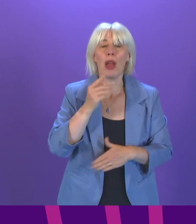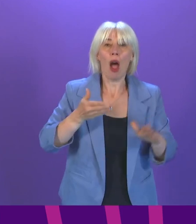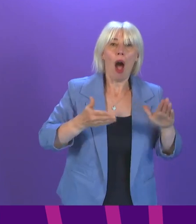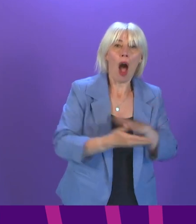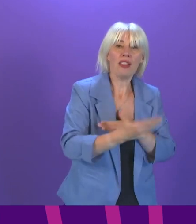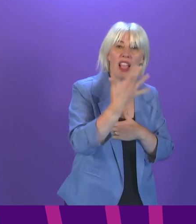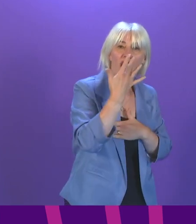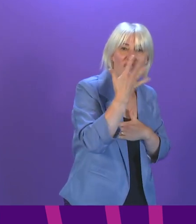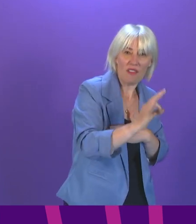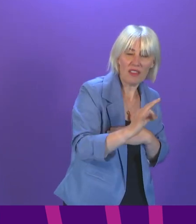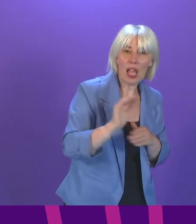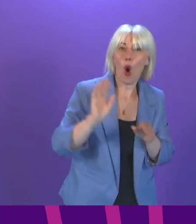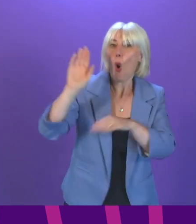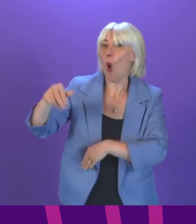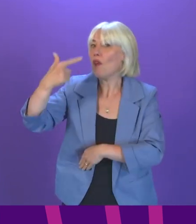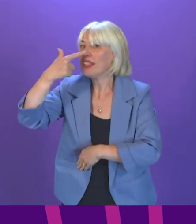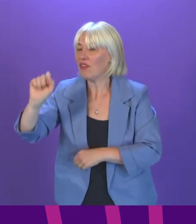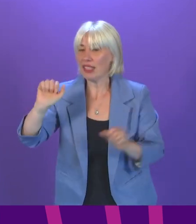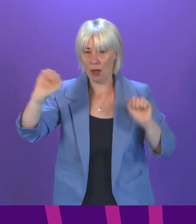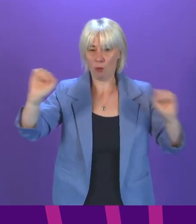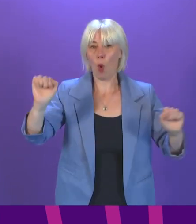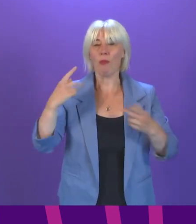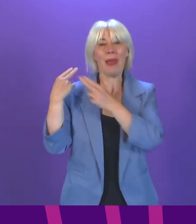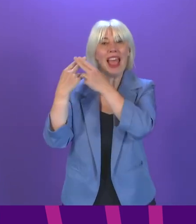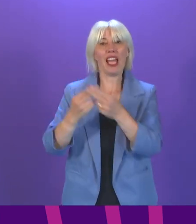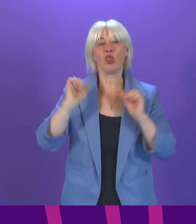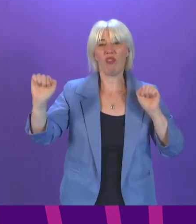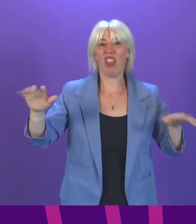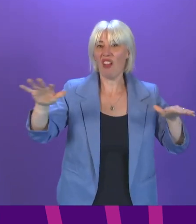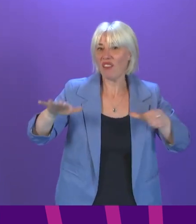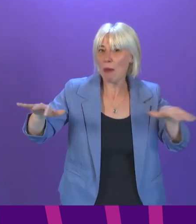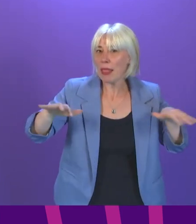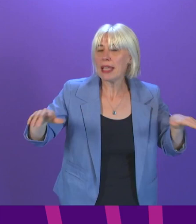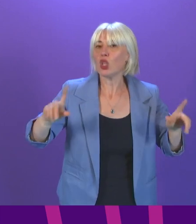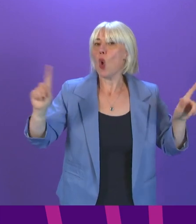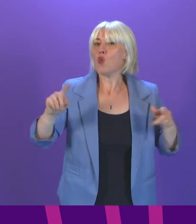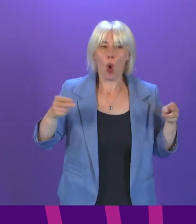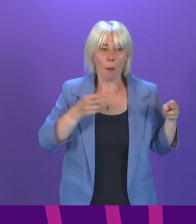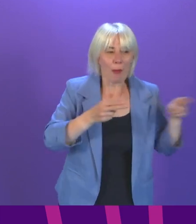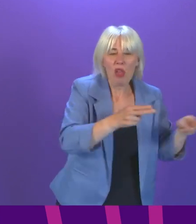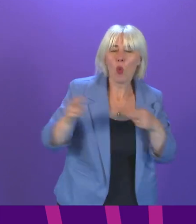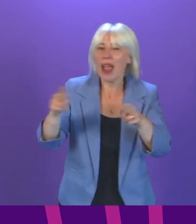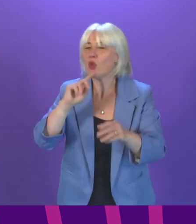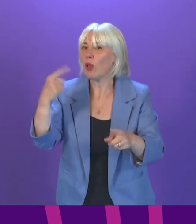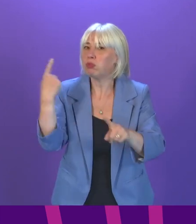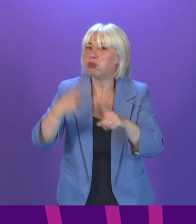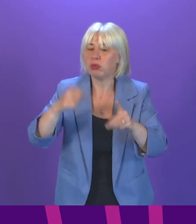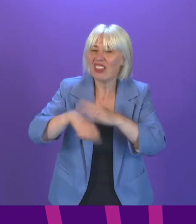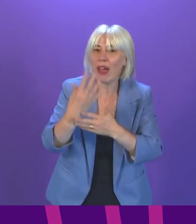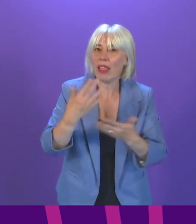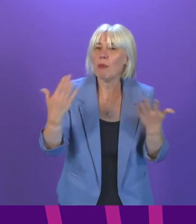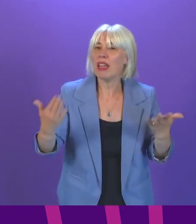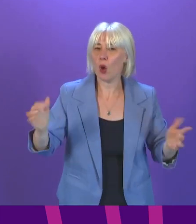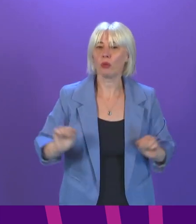with a history of breast cancer in their families, what referral screening pathways will now be urgently developed? First Minister.